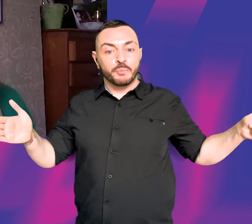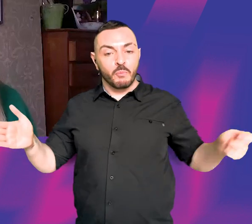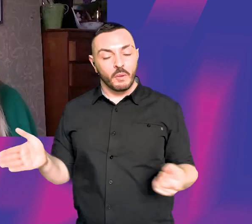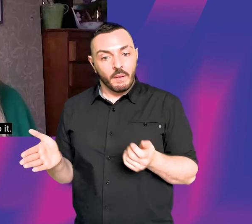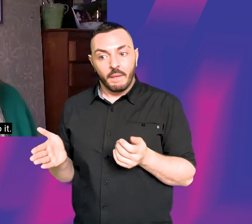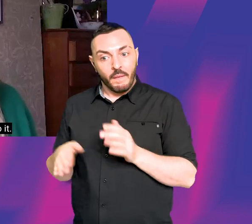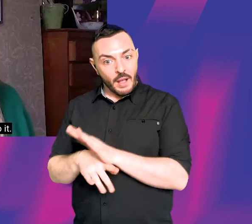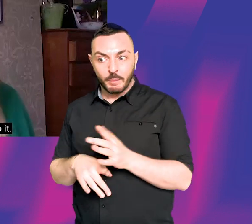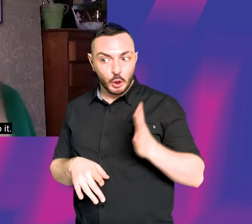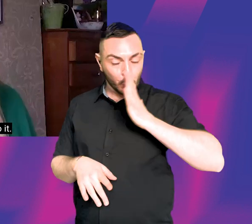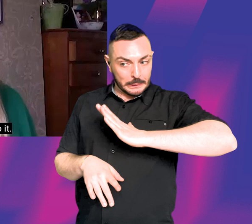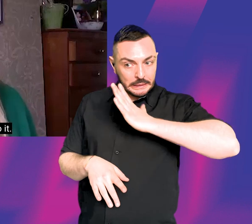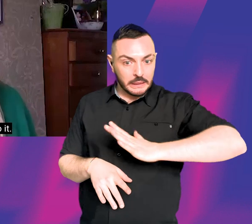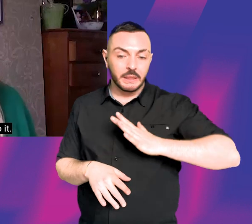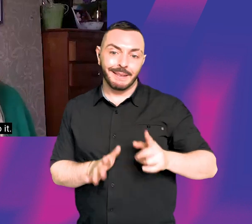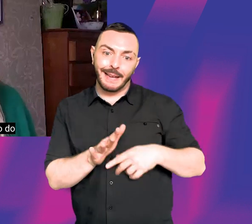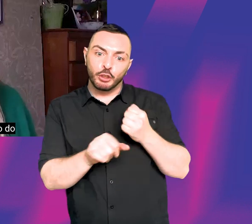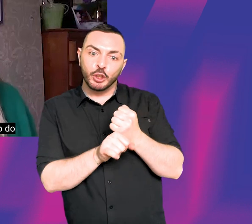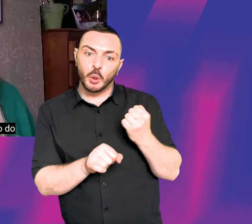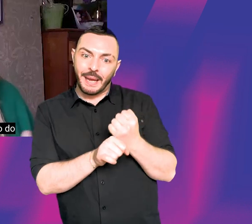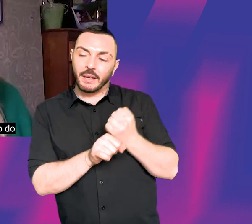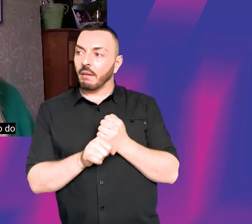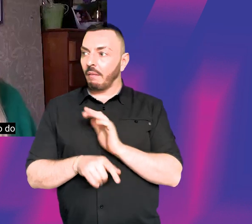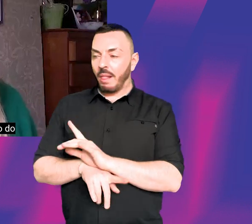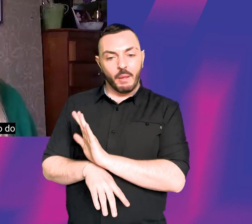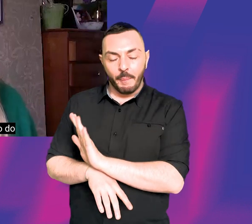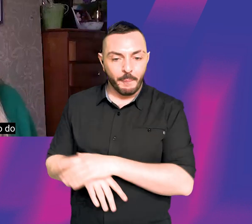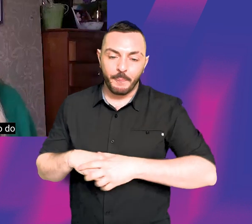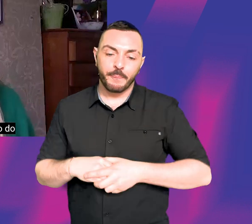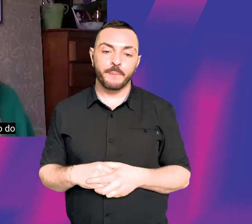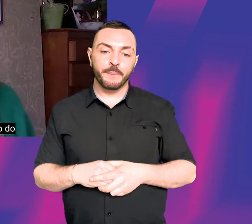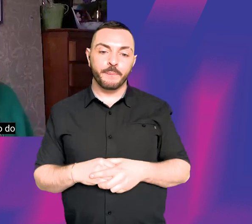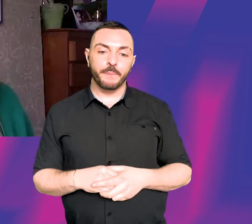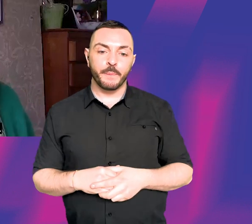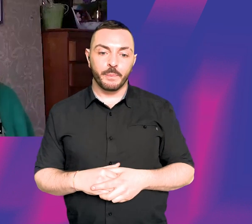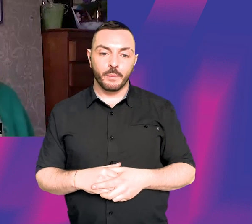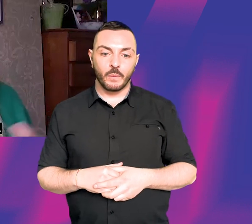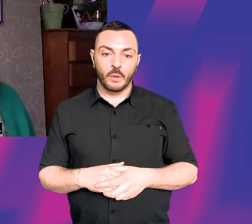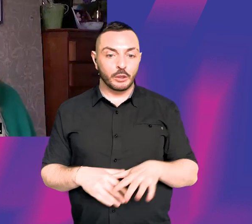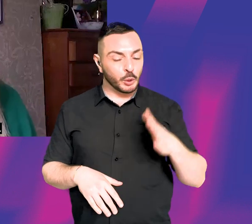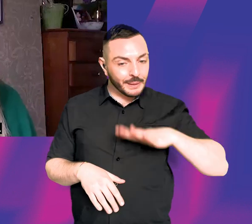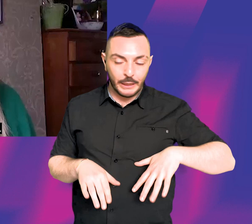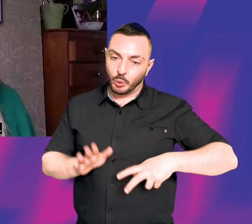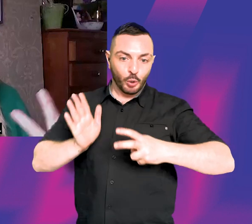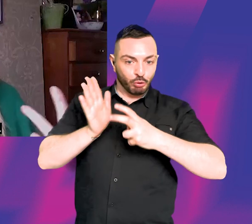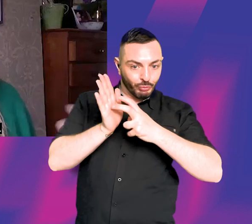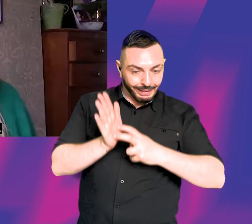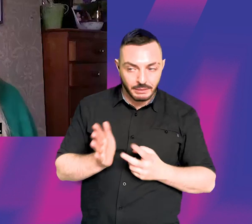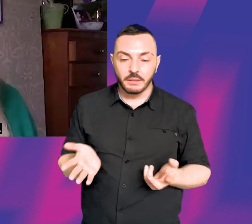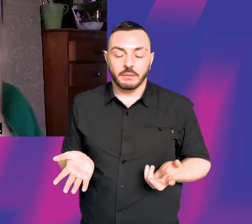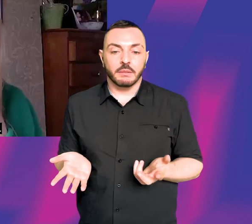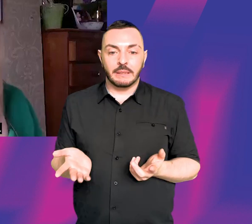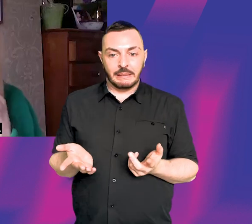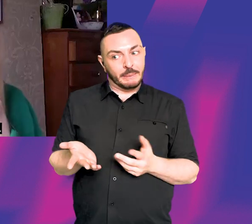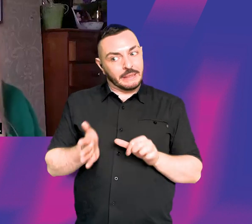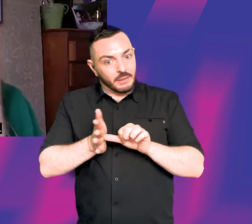make a film, you don't need to have an agent to do it. Like, yeah, it's hard. And sometimes you're going to have to do contracts and that's difficult. And you, you